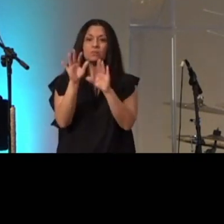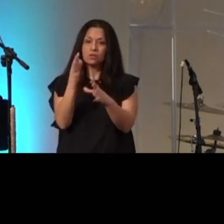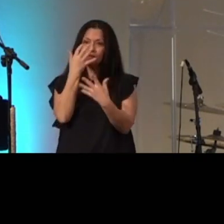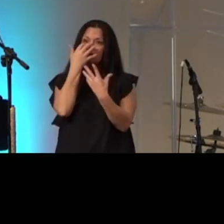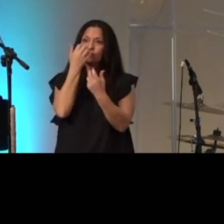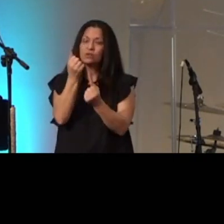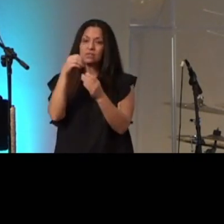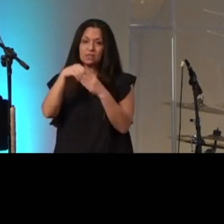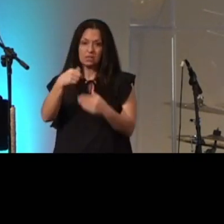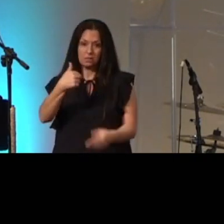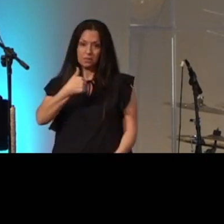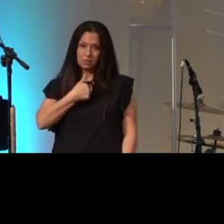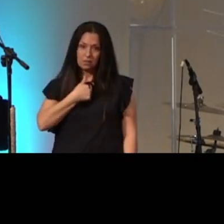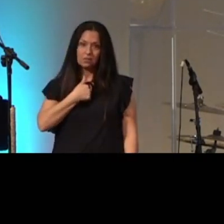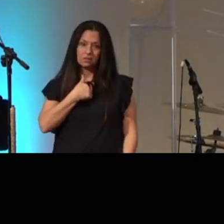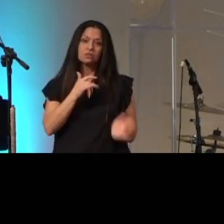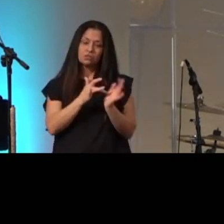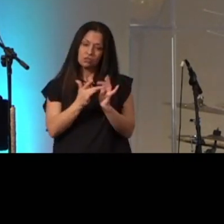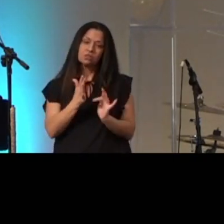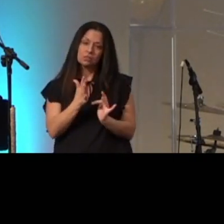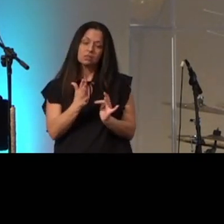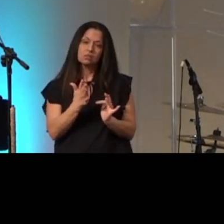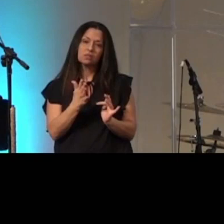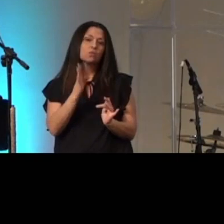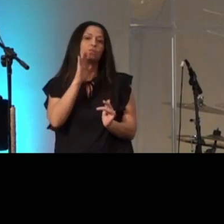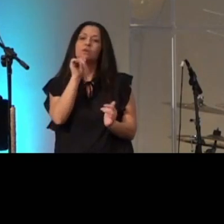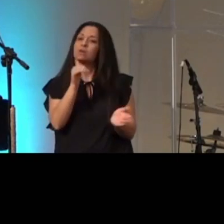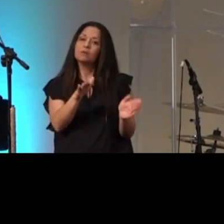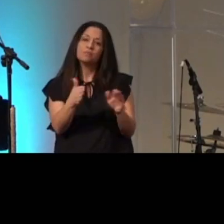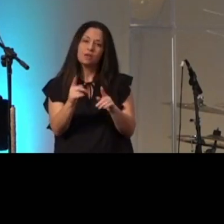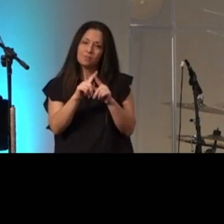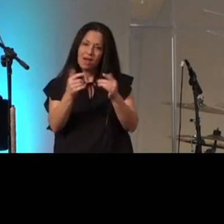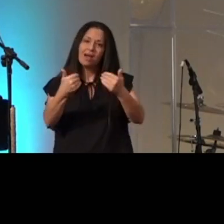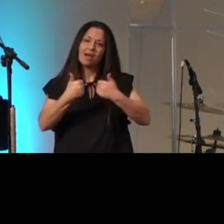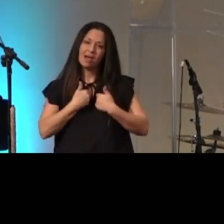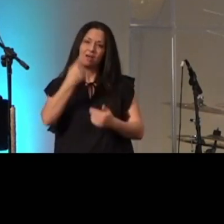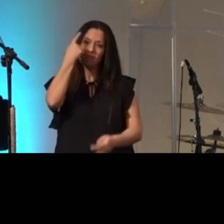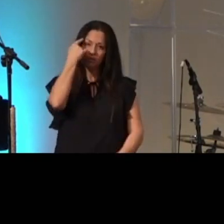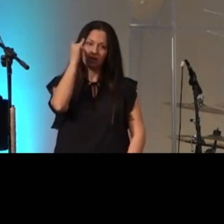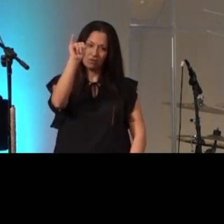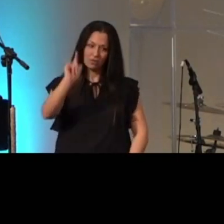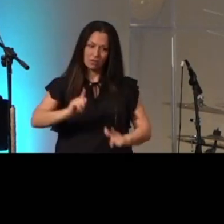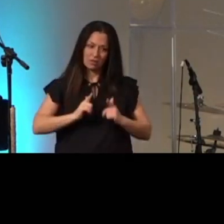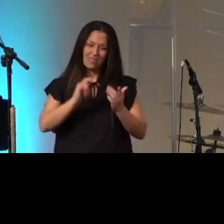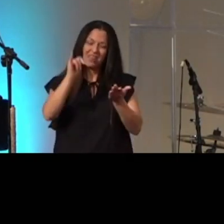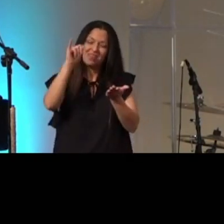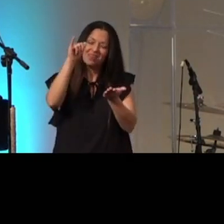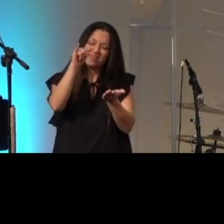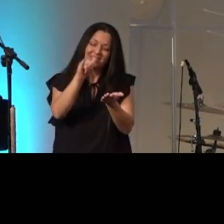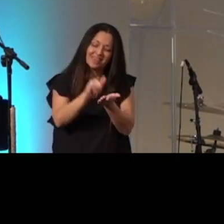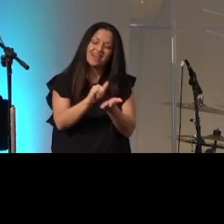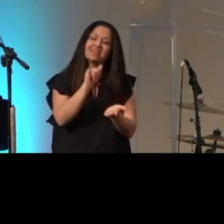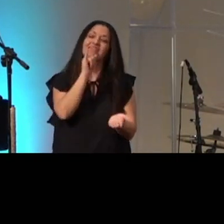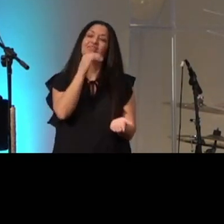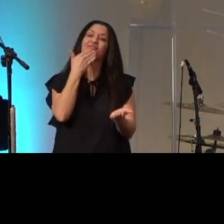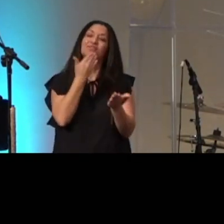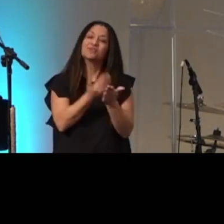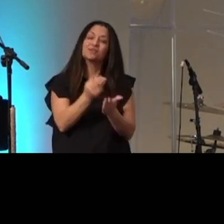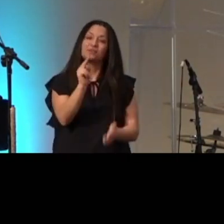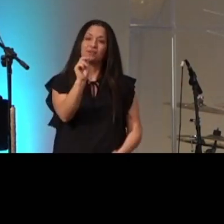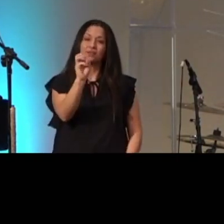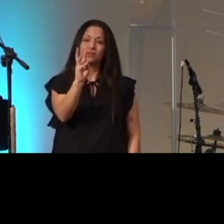their trust in me will not perish but have eternal life but that is the good news of the gospel